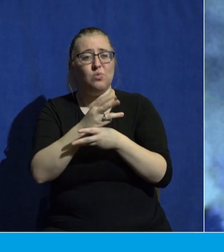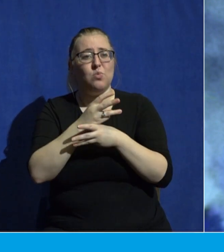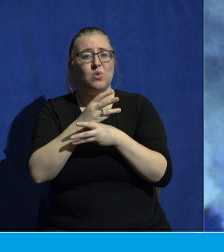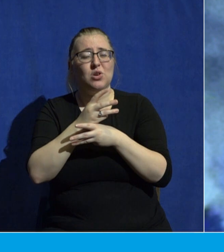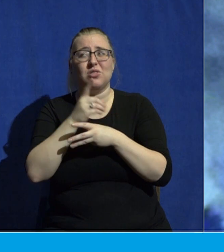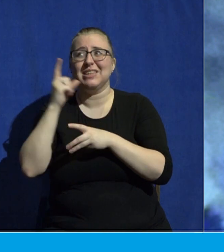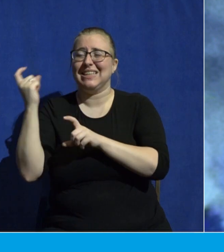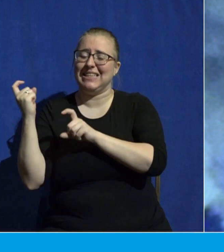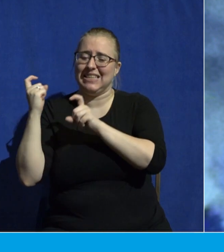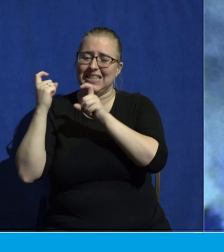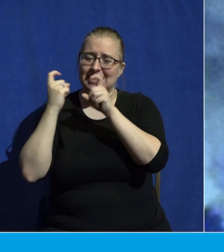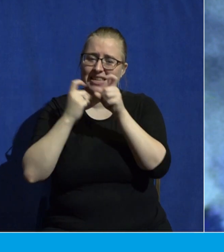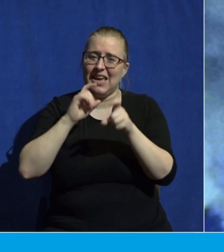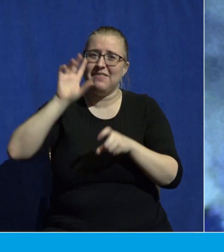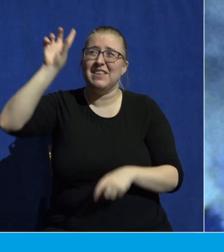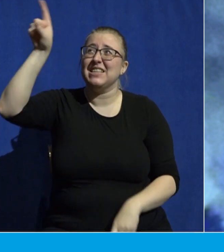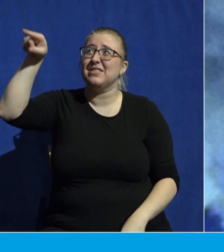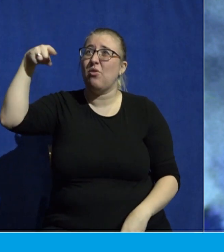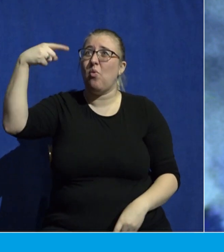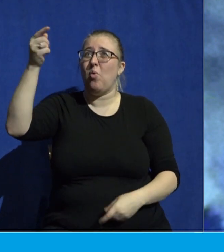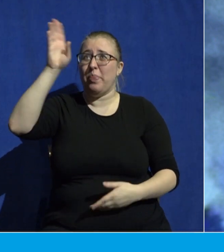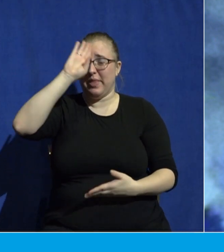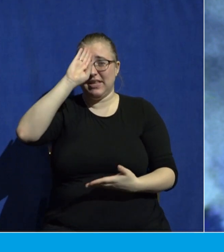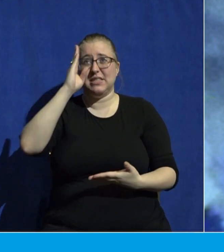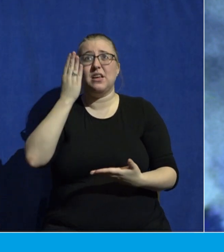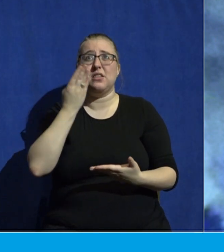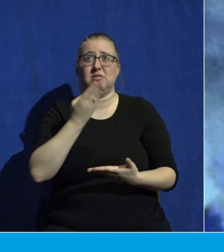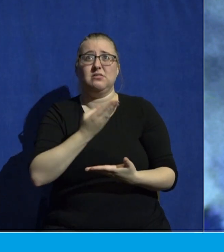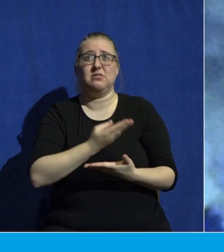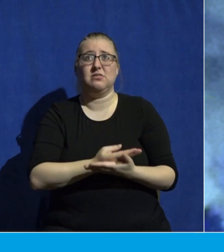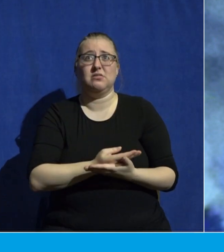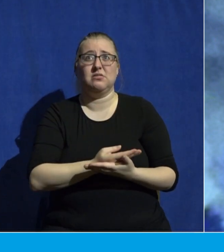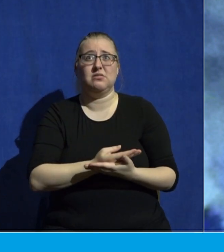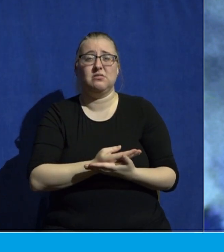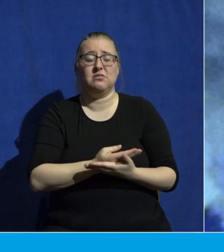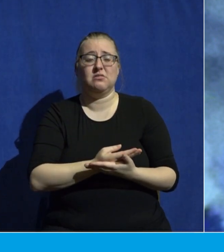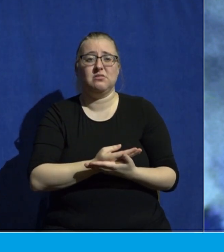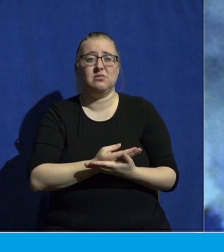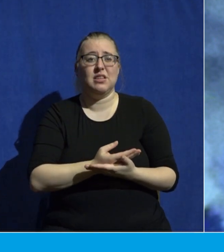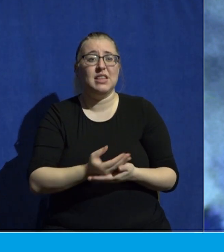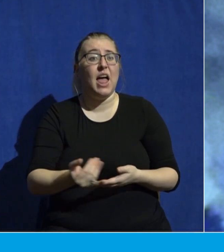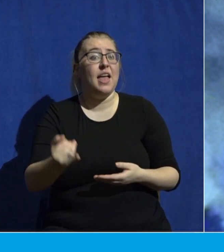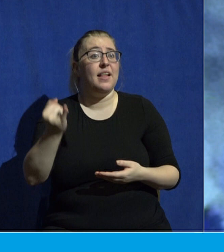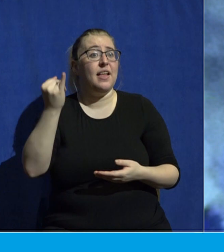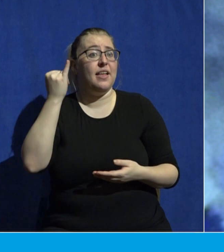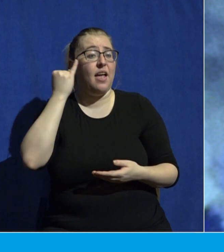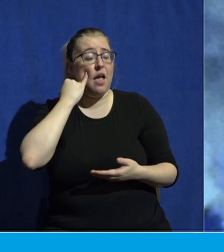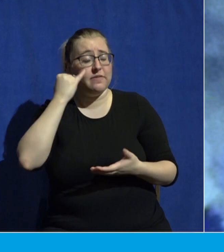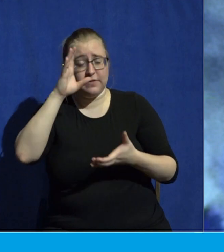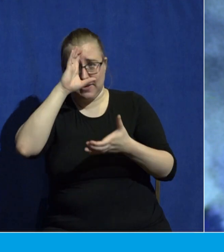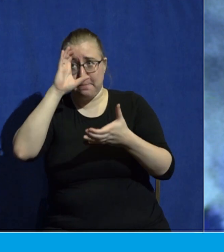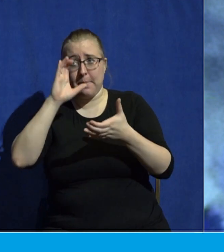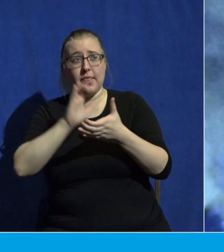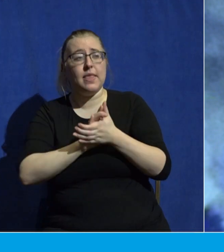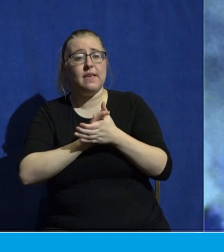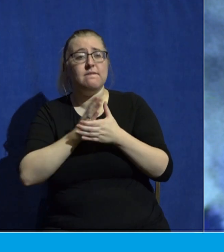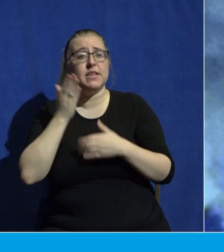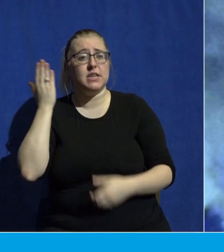his only Son that whoever believes in him should not